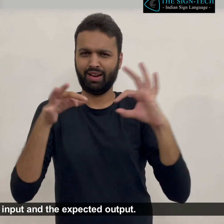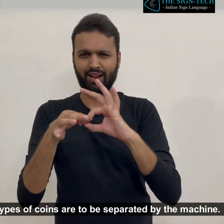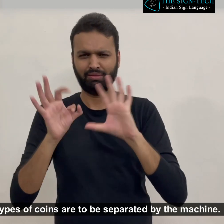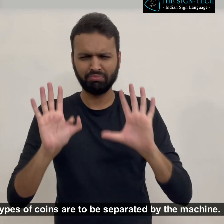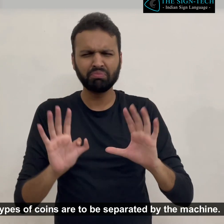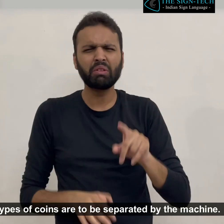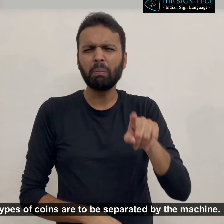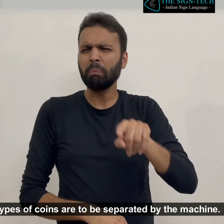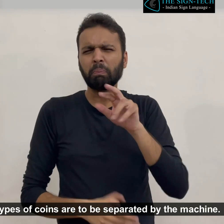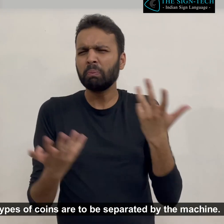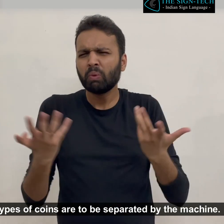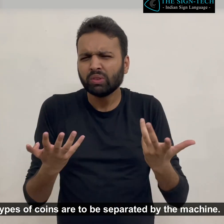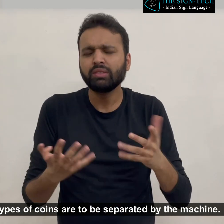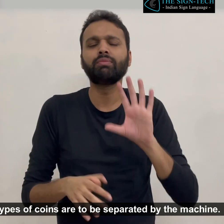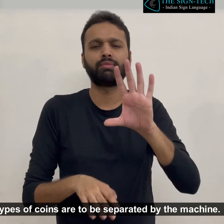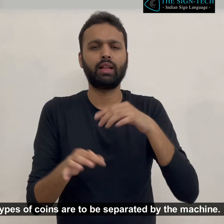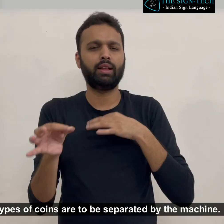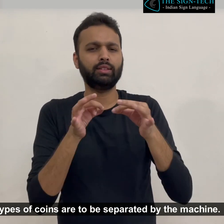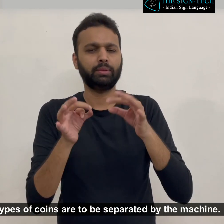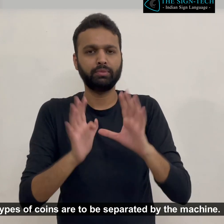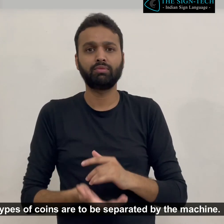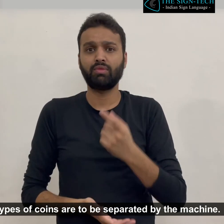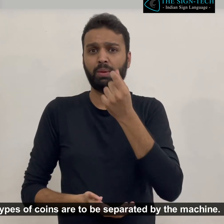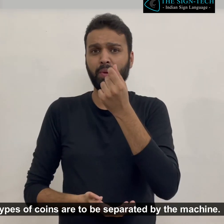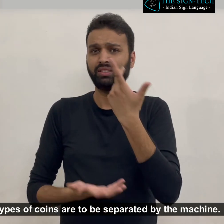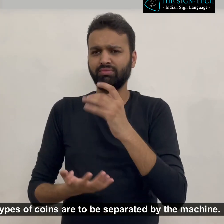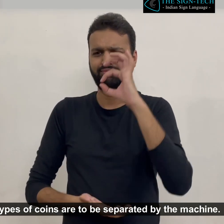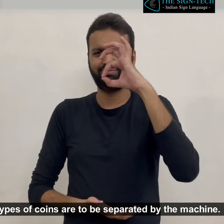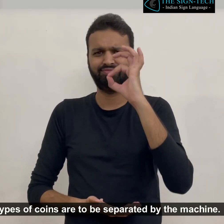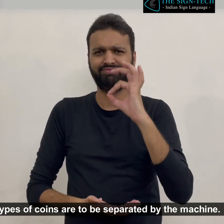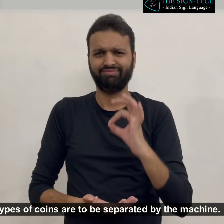For example, if three different types of Coins are to be separated by the Machine.